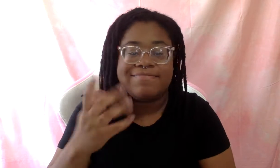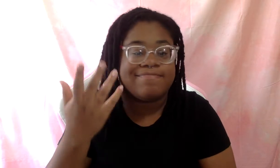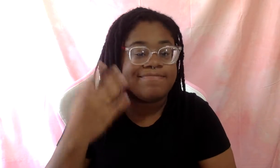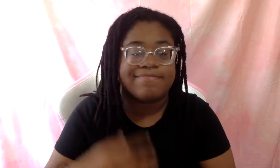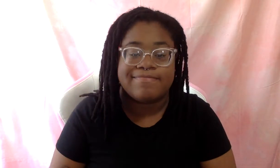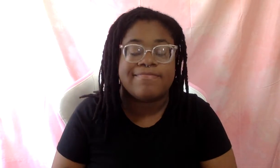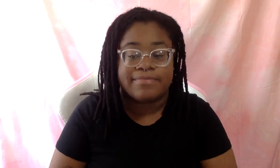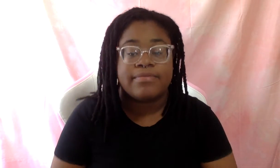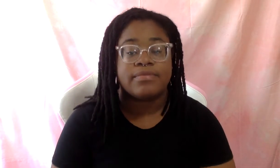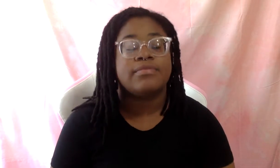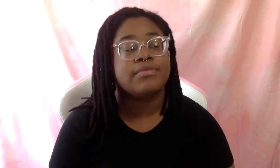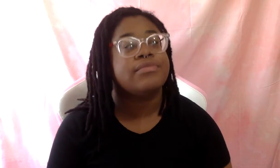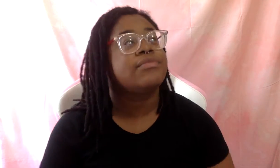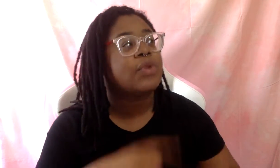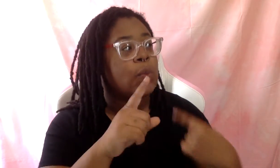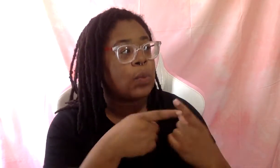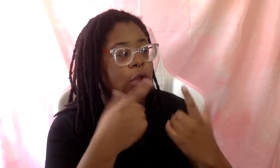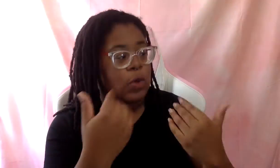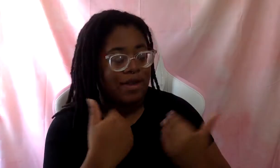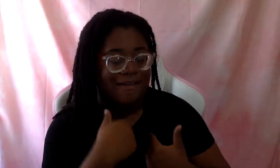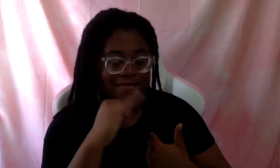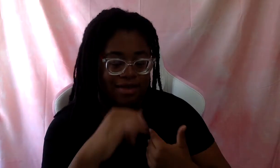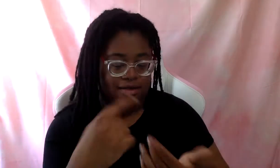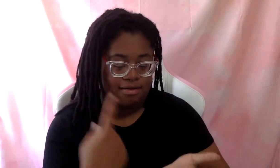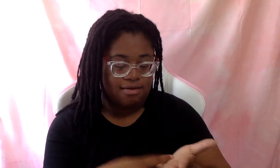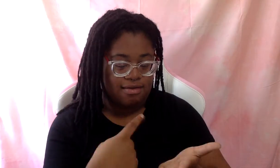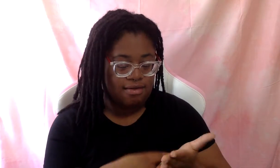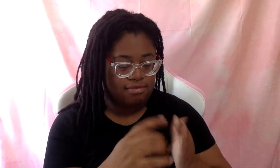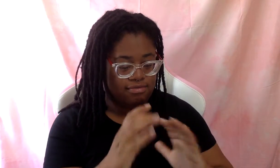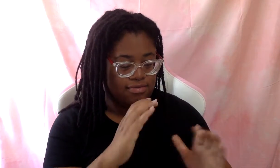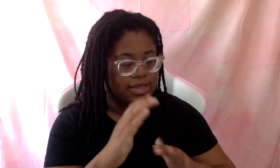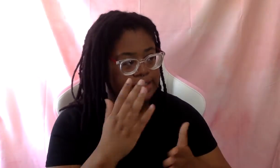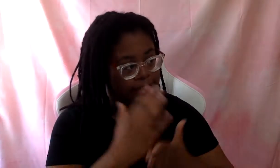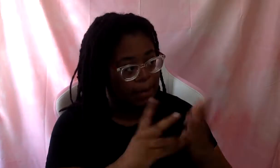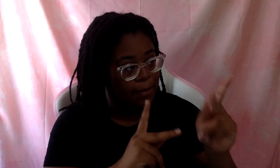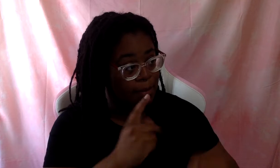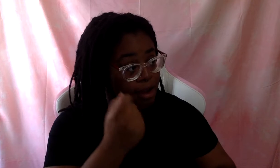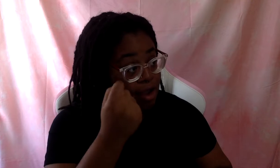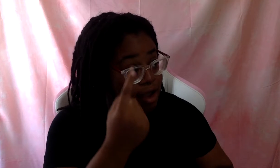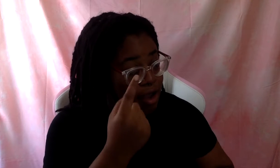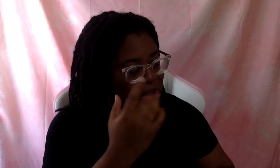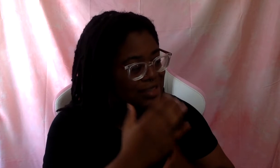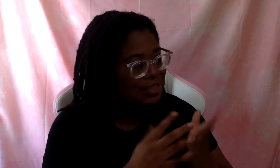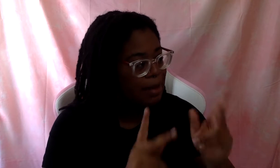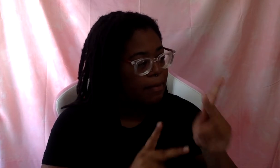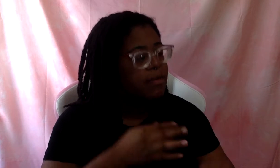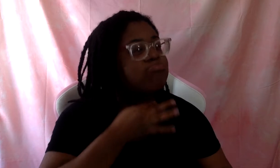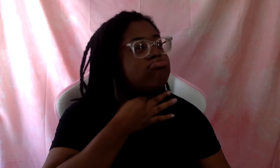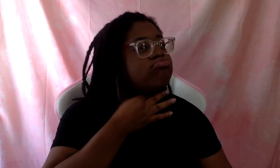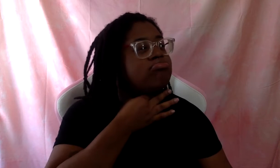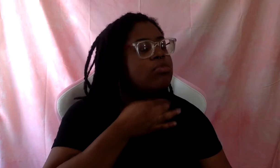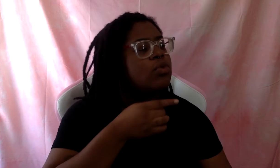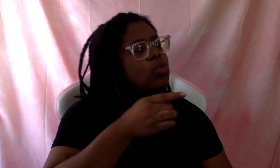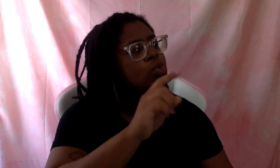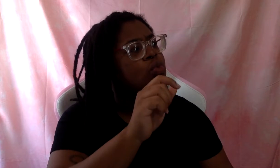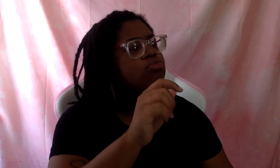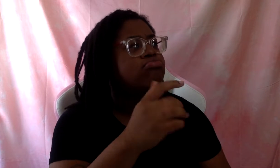And when you have those conversations, it sounds like some people are understanding, some people are inquisitive. Have you ever had a person become